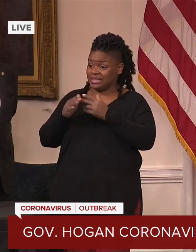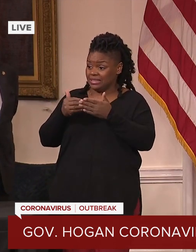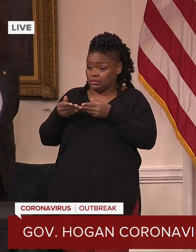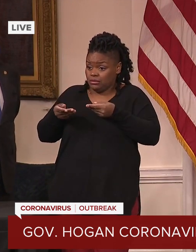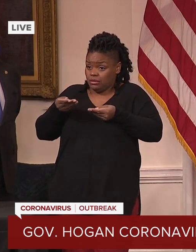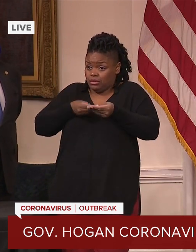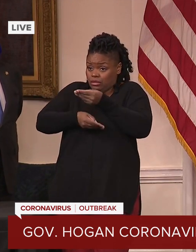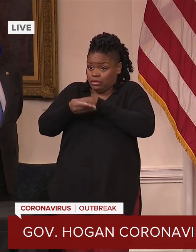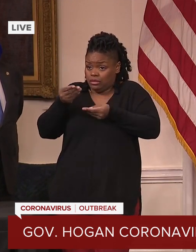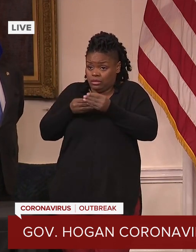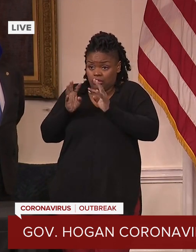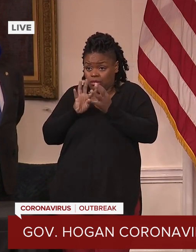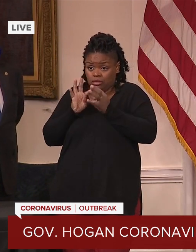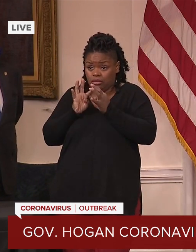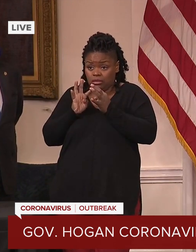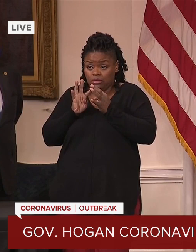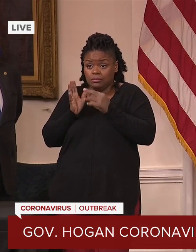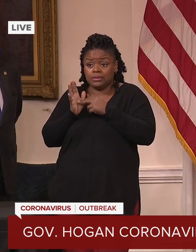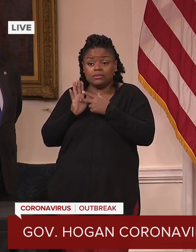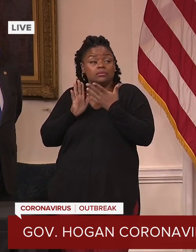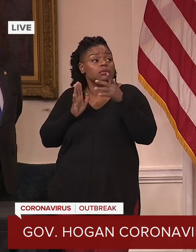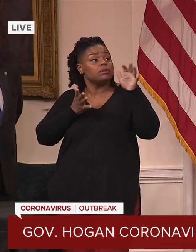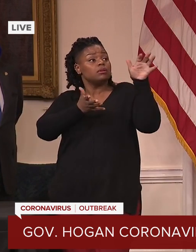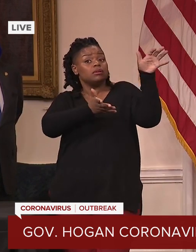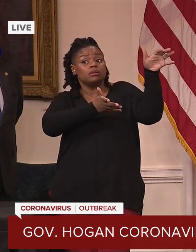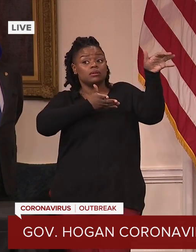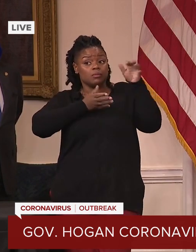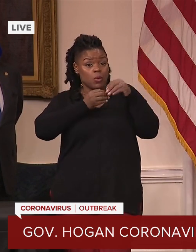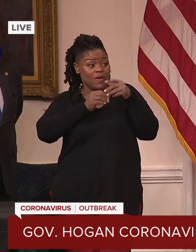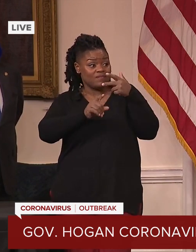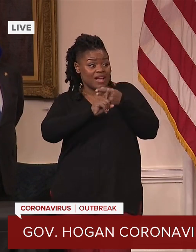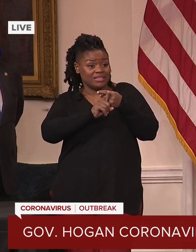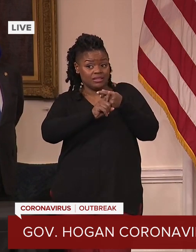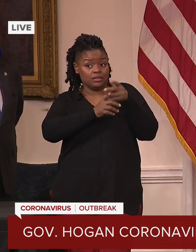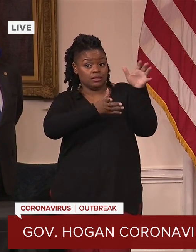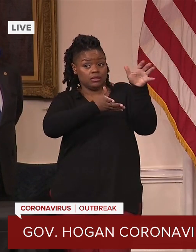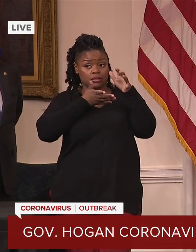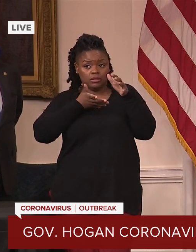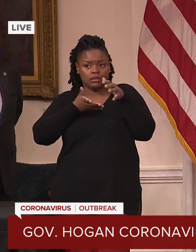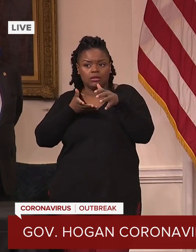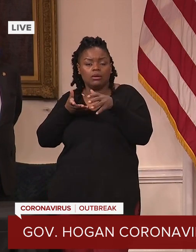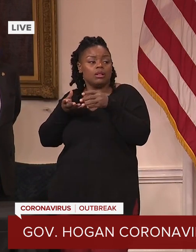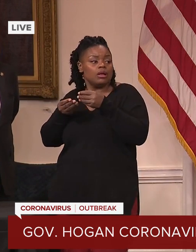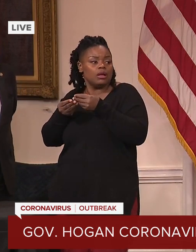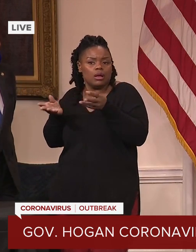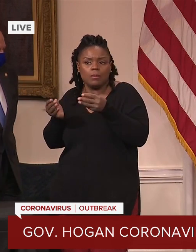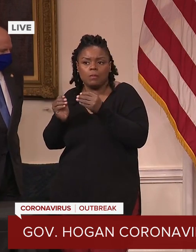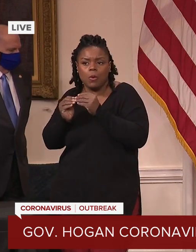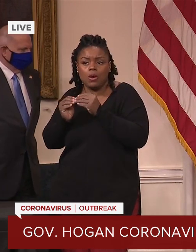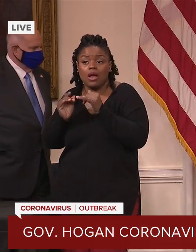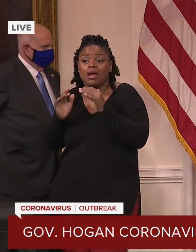more and more vaccines to the correctional setting. And so if we're able to do them earlier, we certainly will.